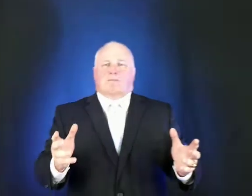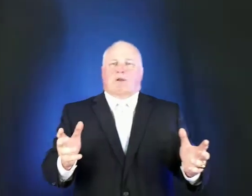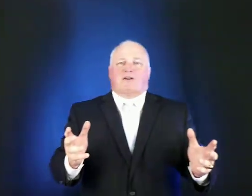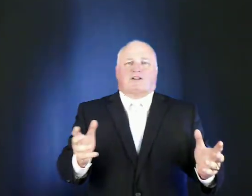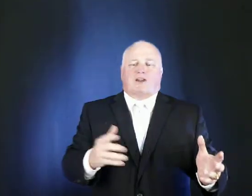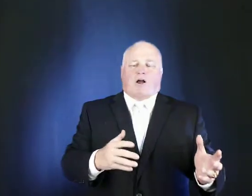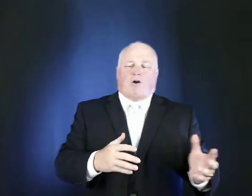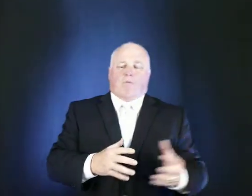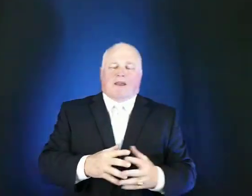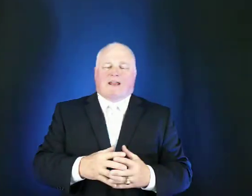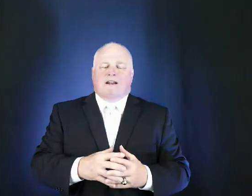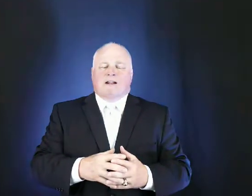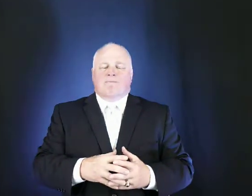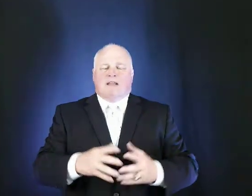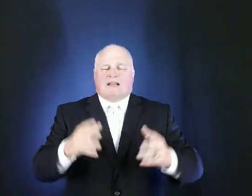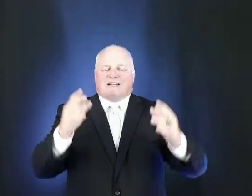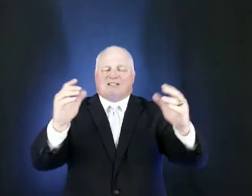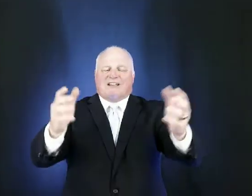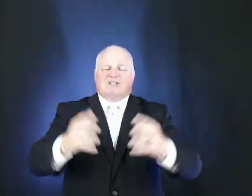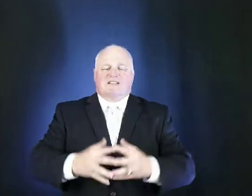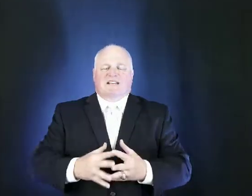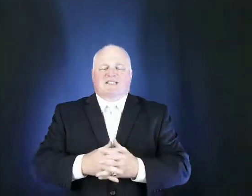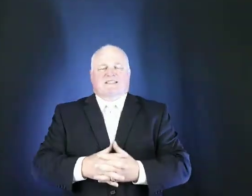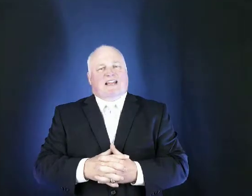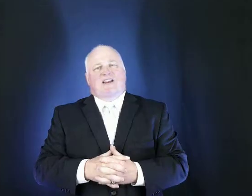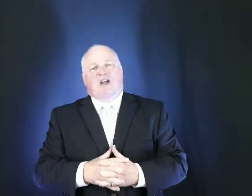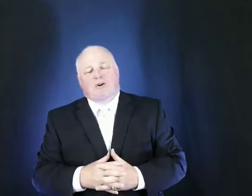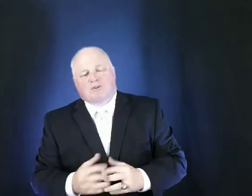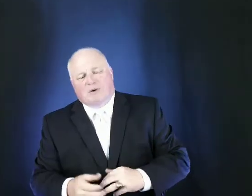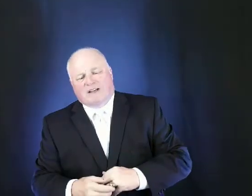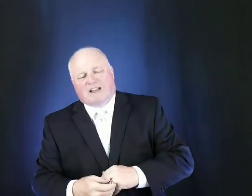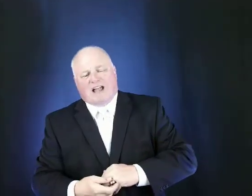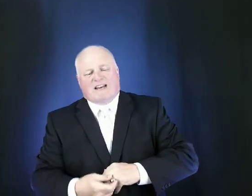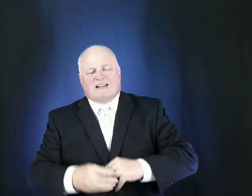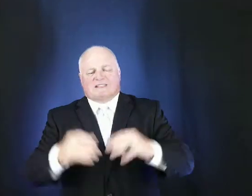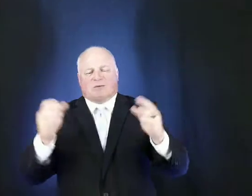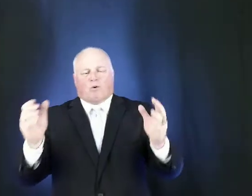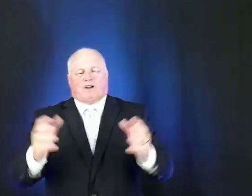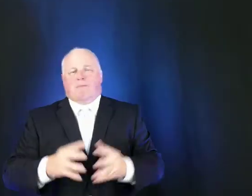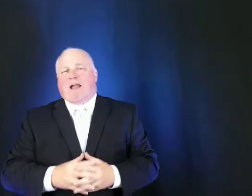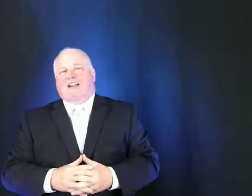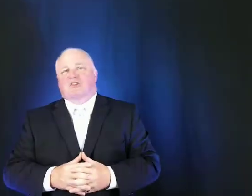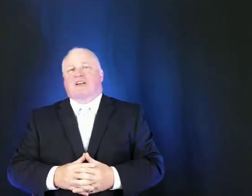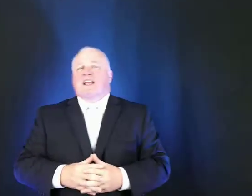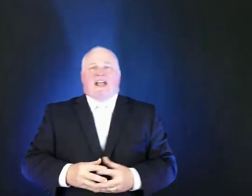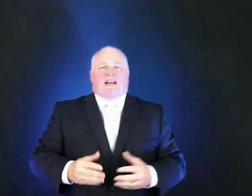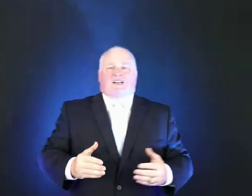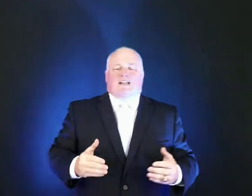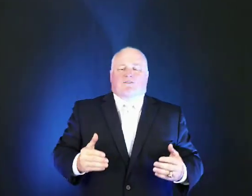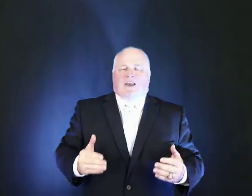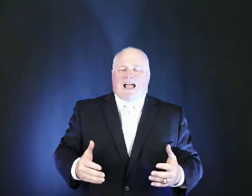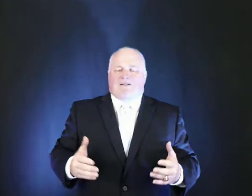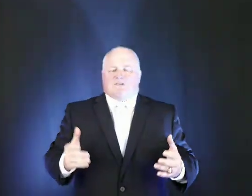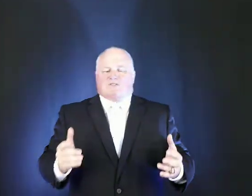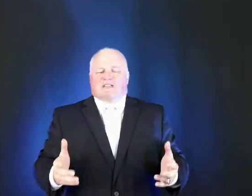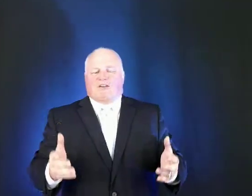appeared unto all men it teaches us to say no to ungodliness and worldly passion and live lives of self